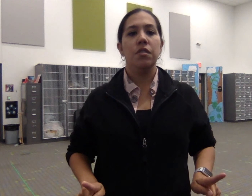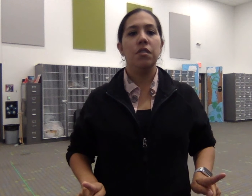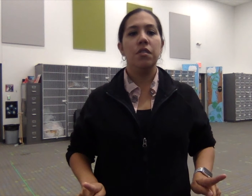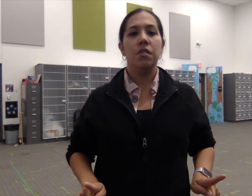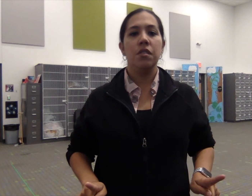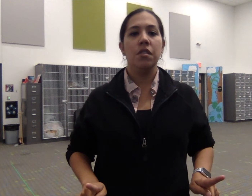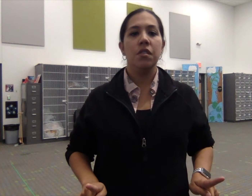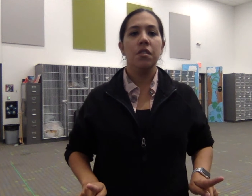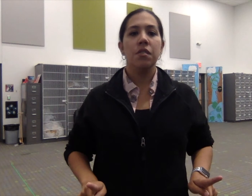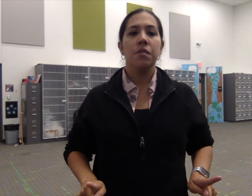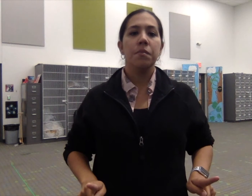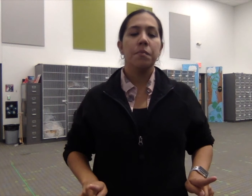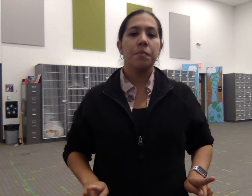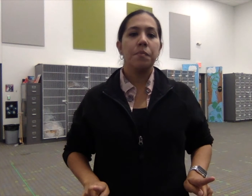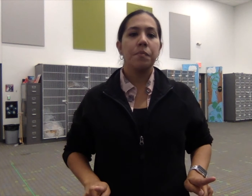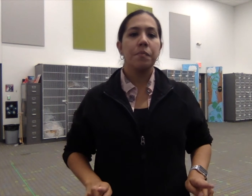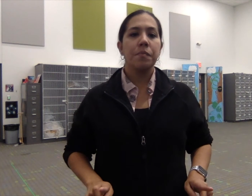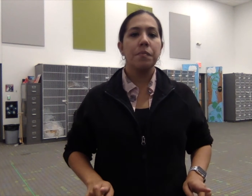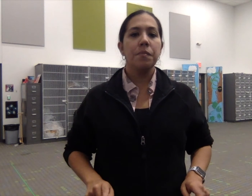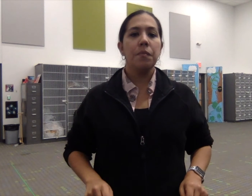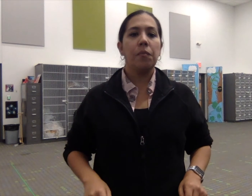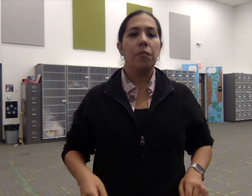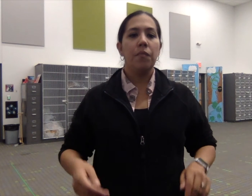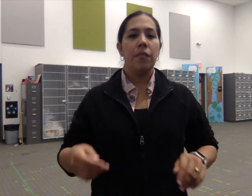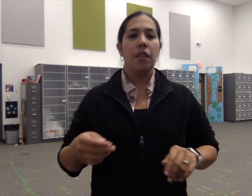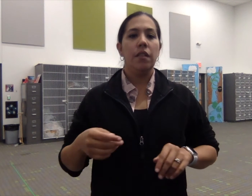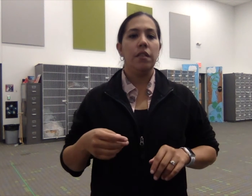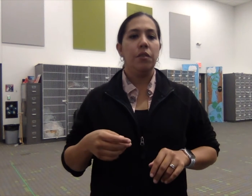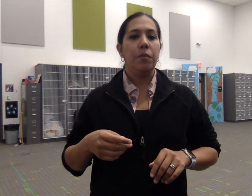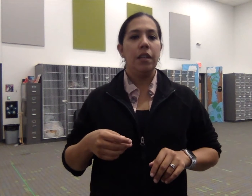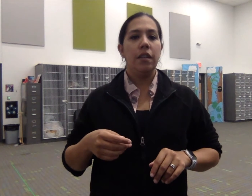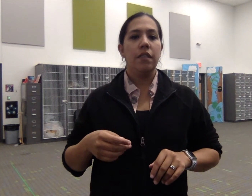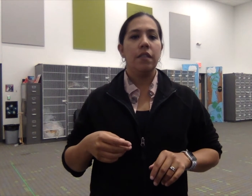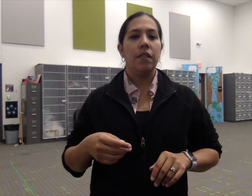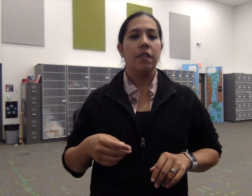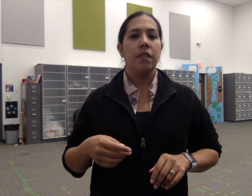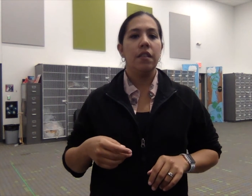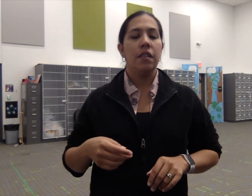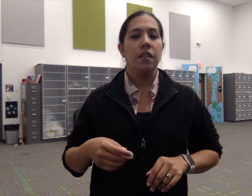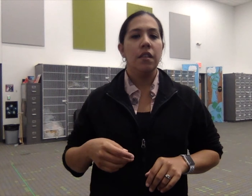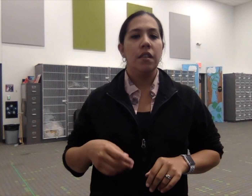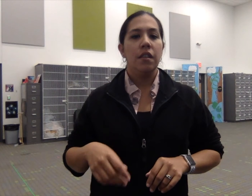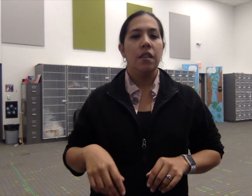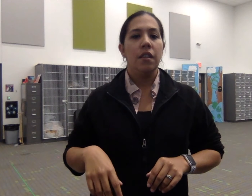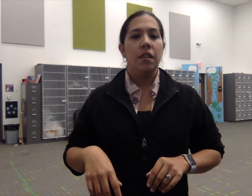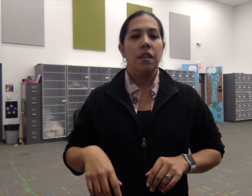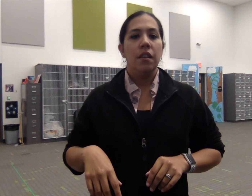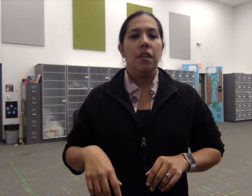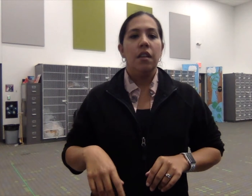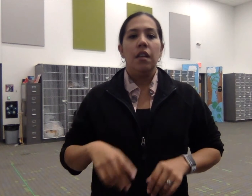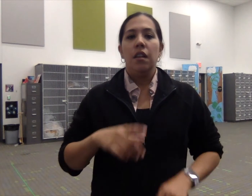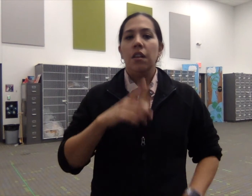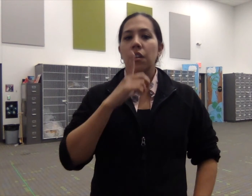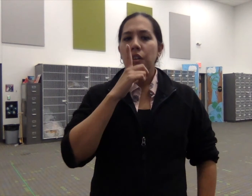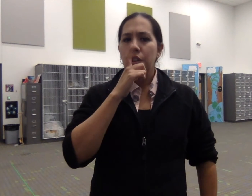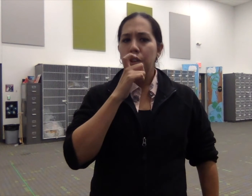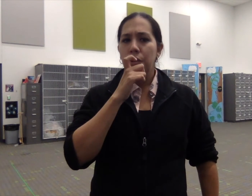and it repeats who